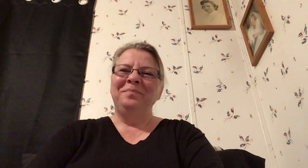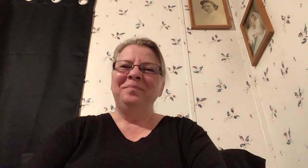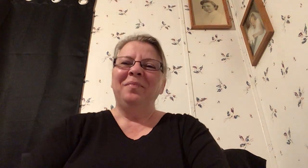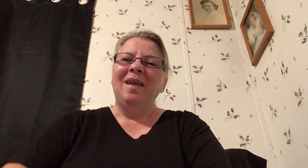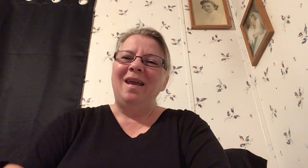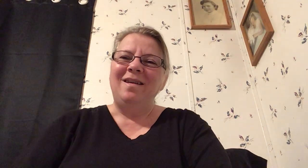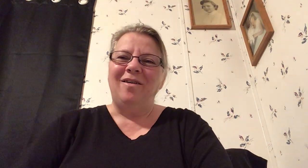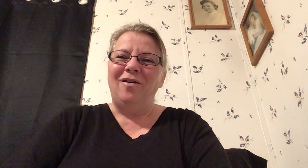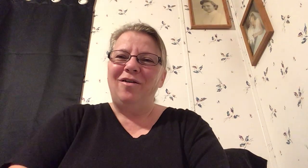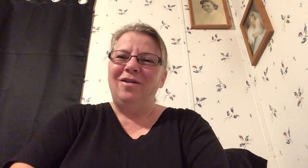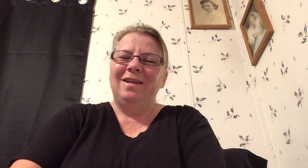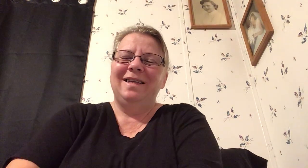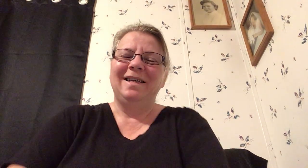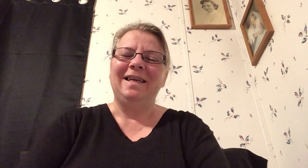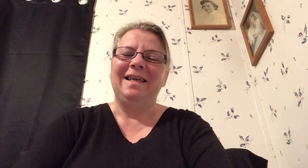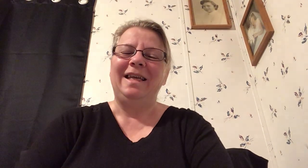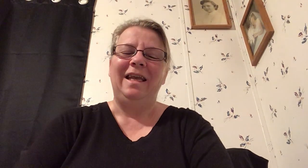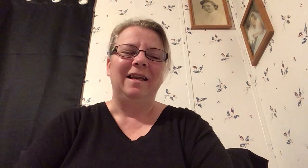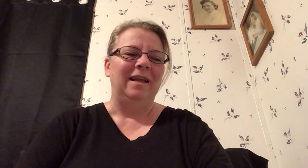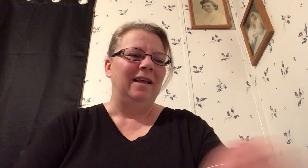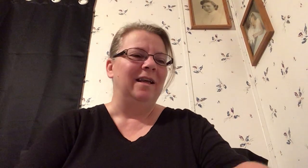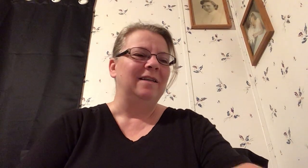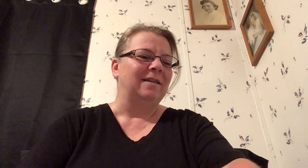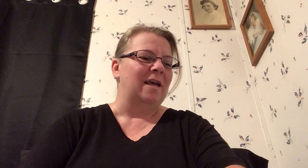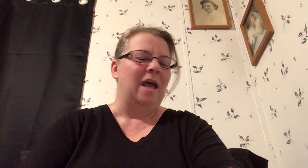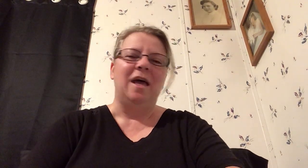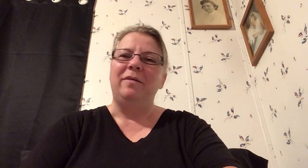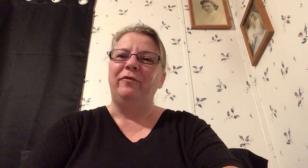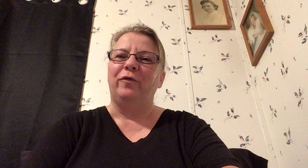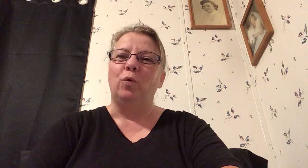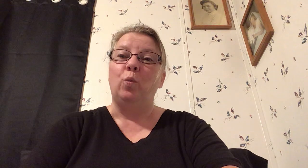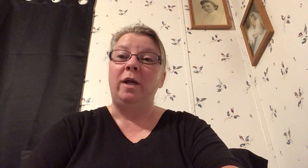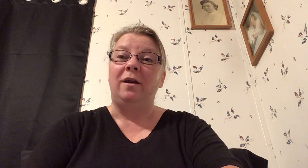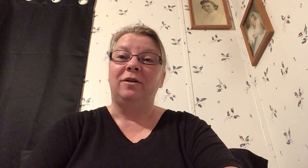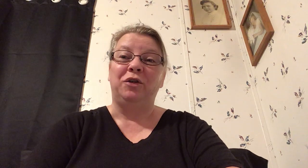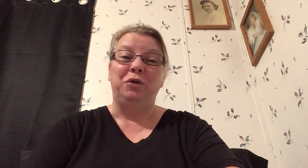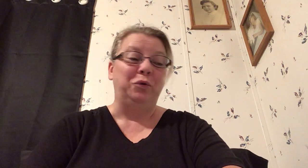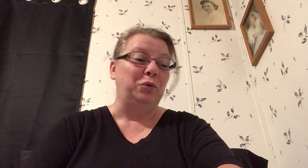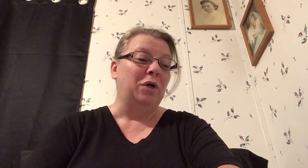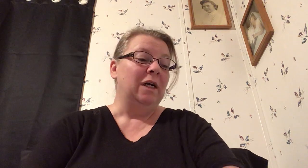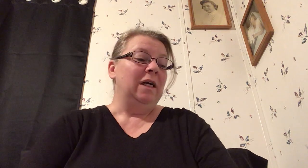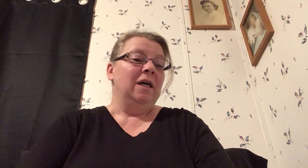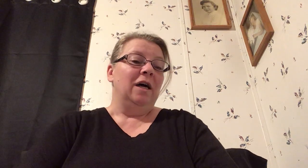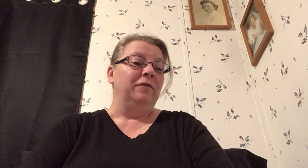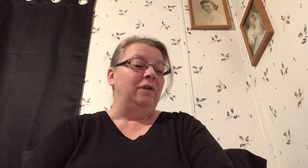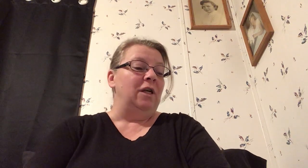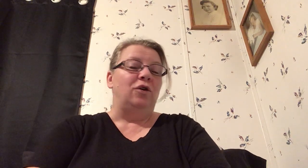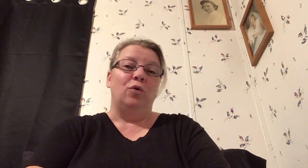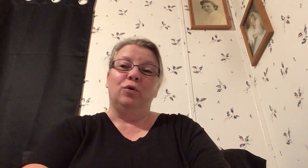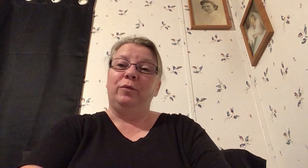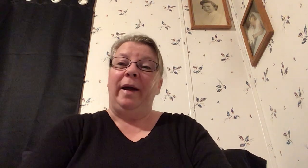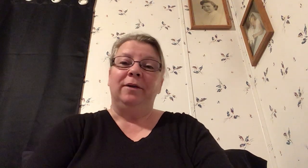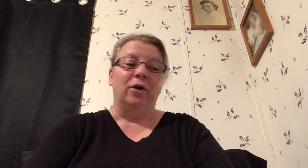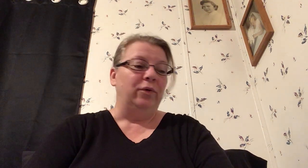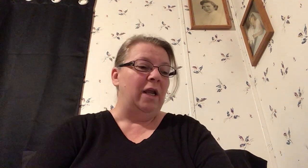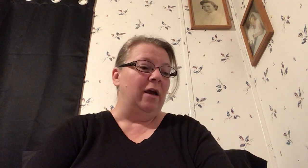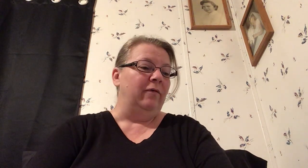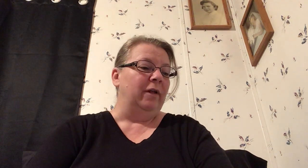hey y'all it is time for week two of detours by tony evans